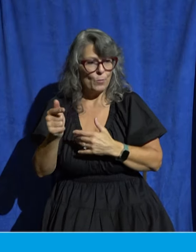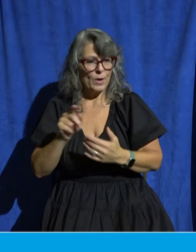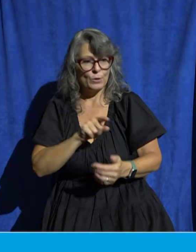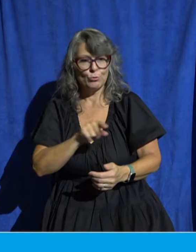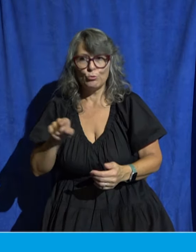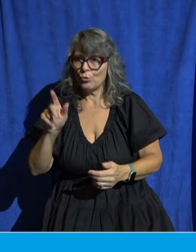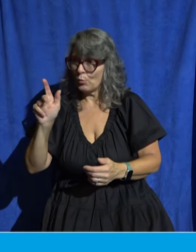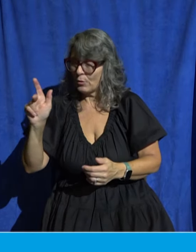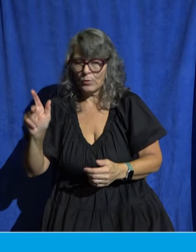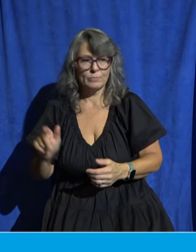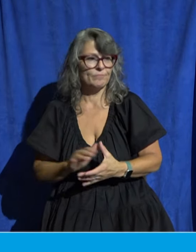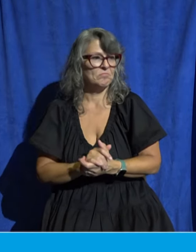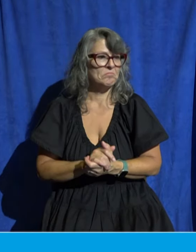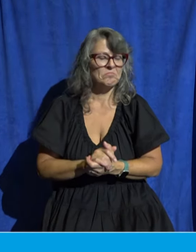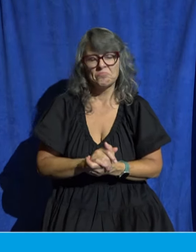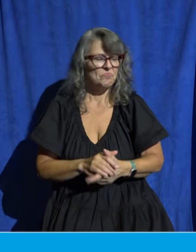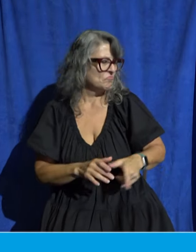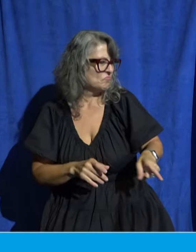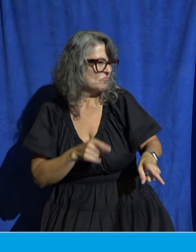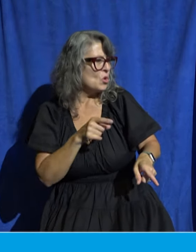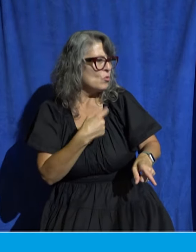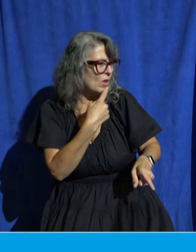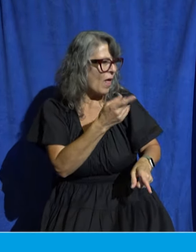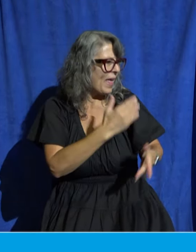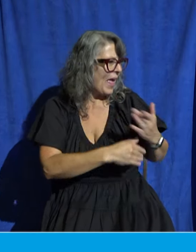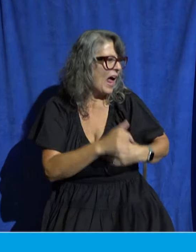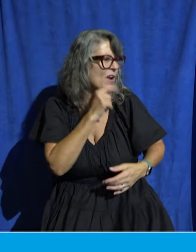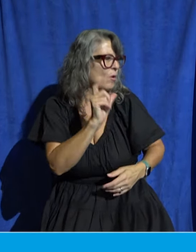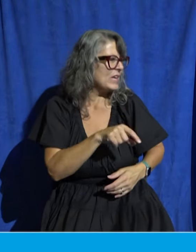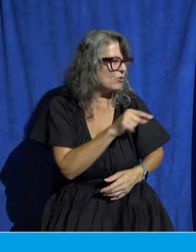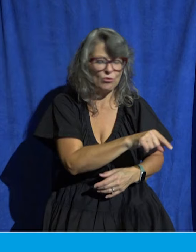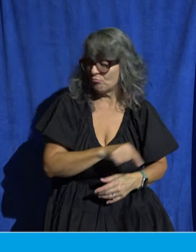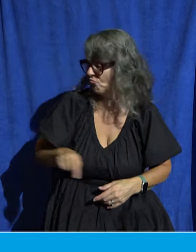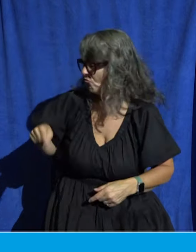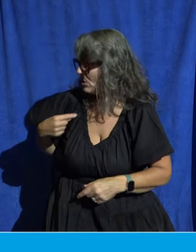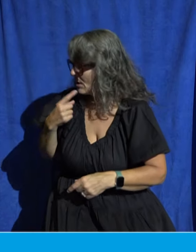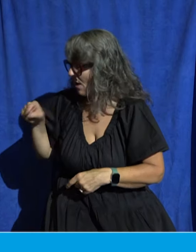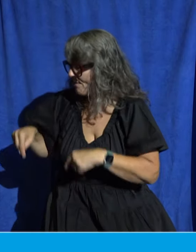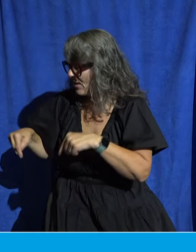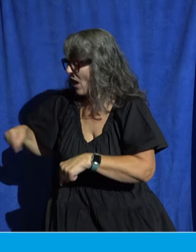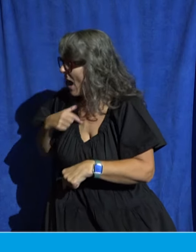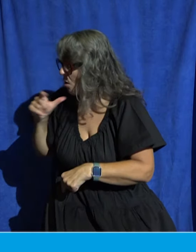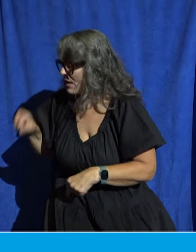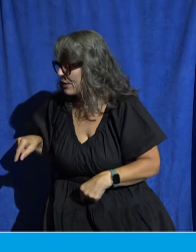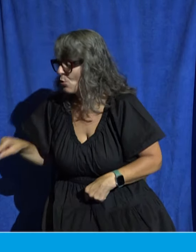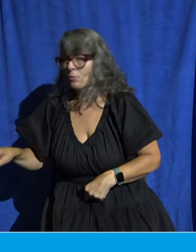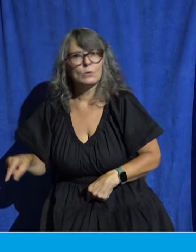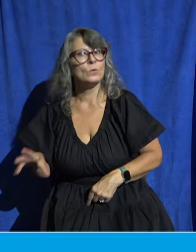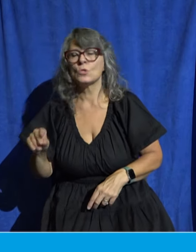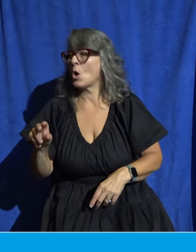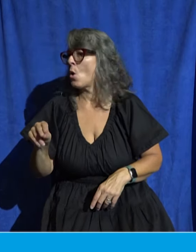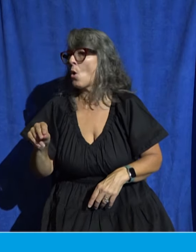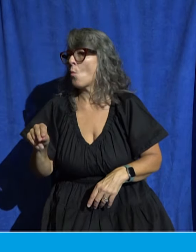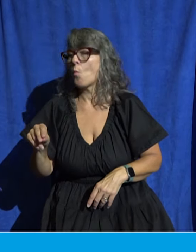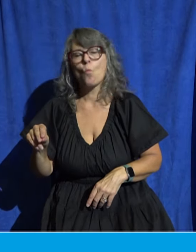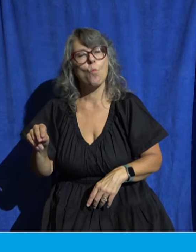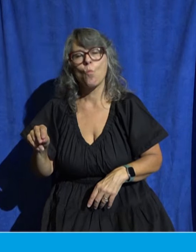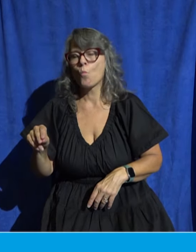cannot say to the hand I have no need of you nor again the head to the feet I have no need of you. On the contrary, the parts of the body that seem to be weaker are